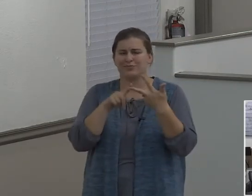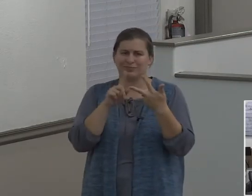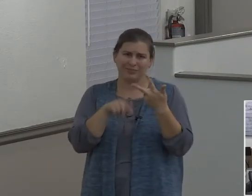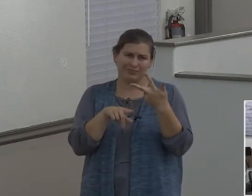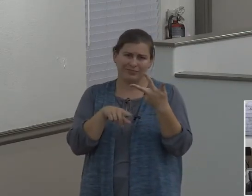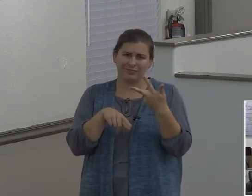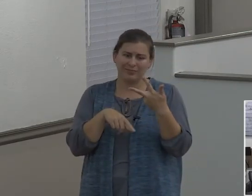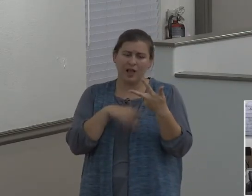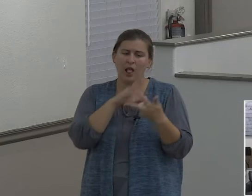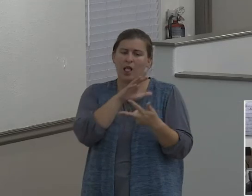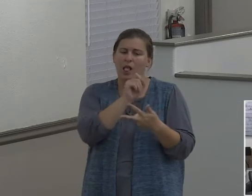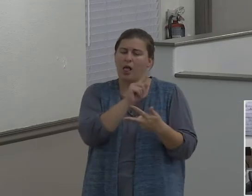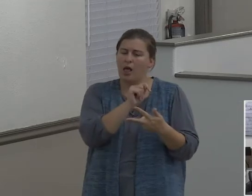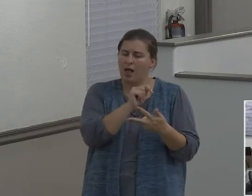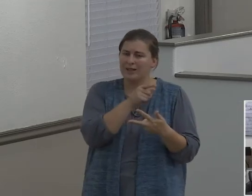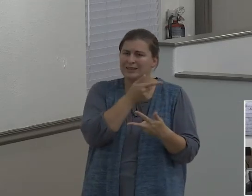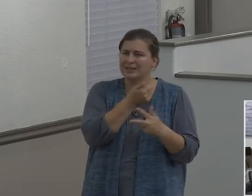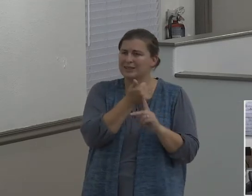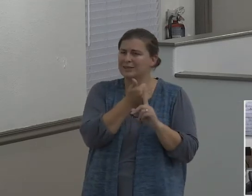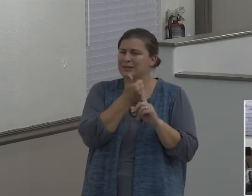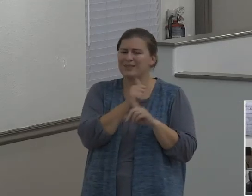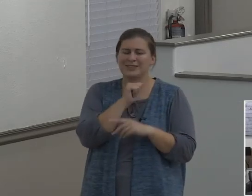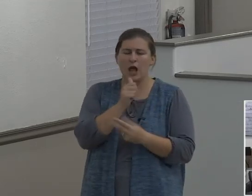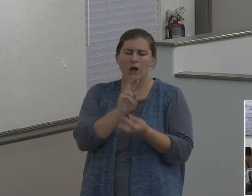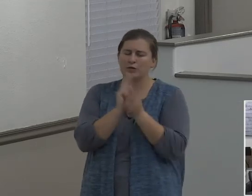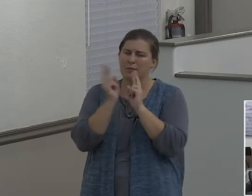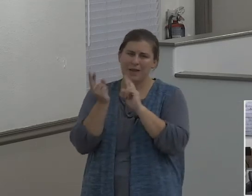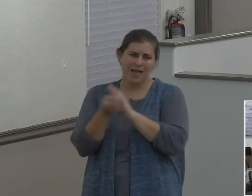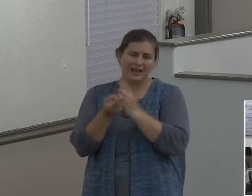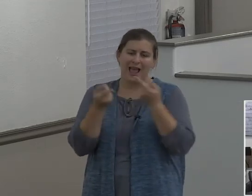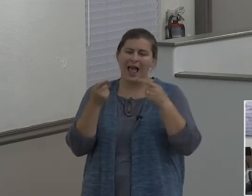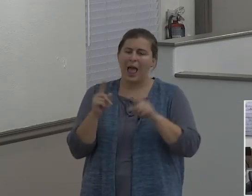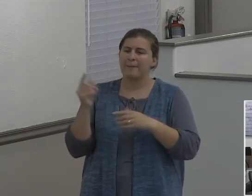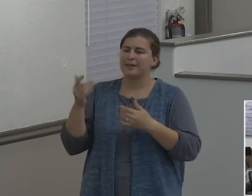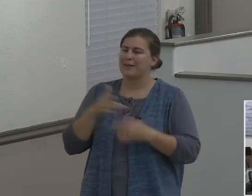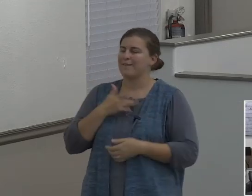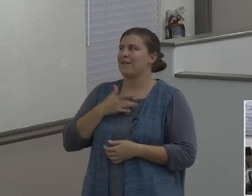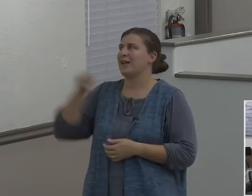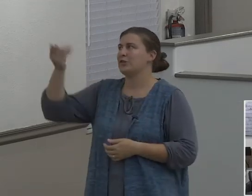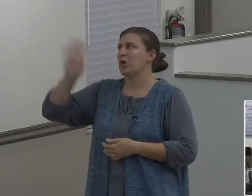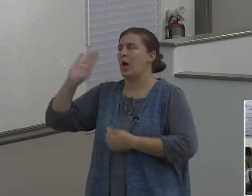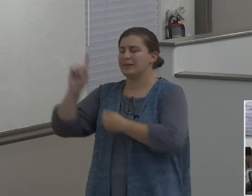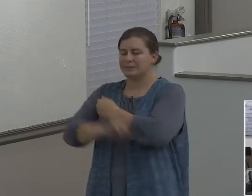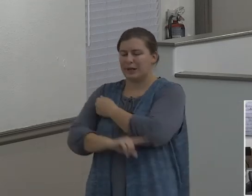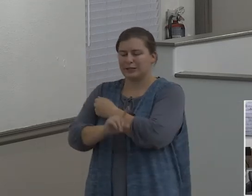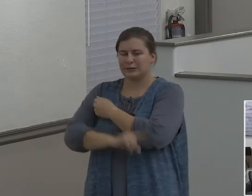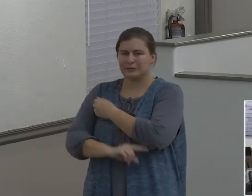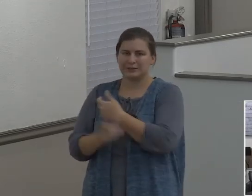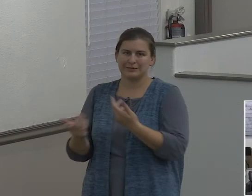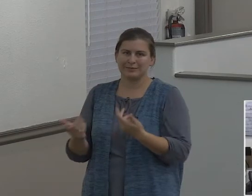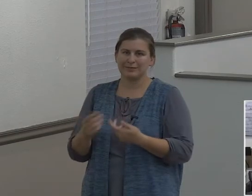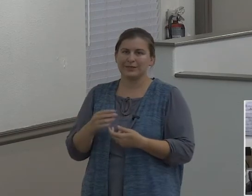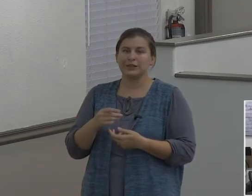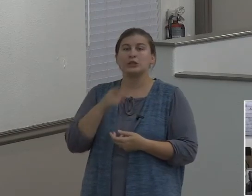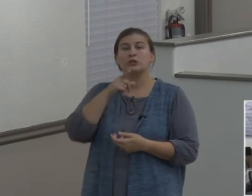Lot didn't repent when he was chastened. Don't make that same mistake.